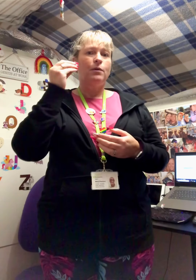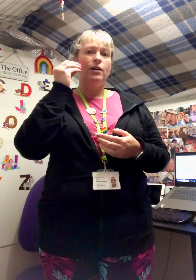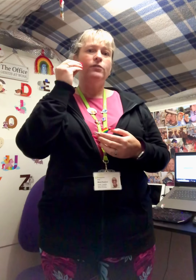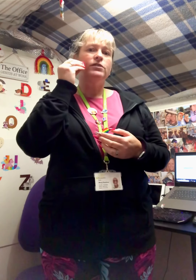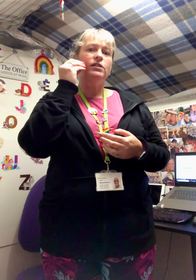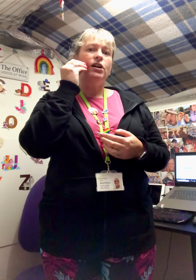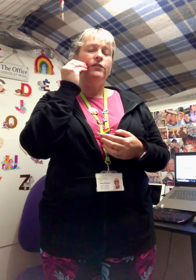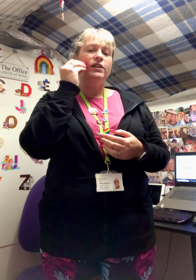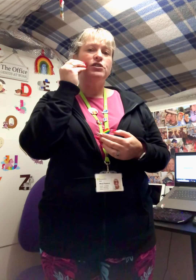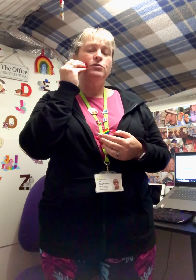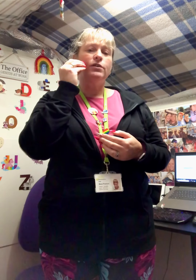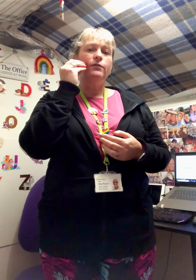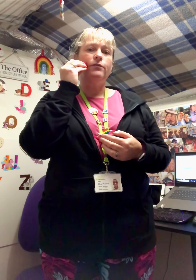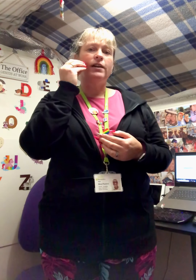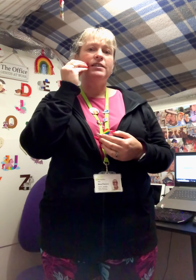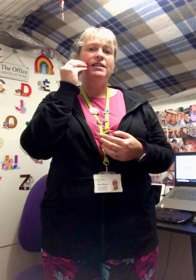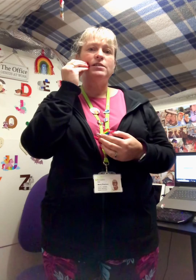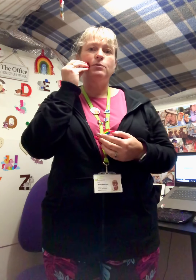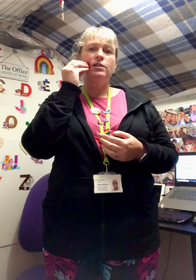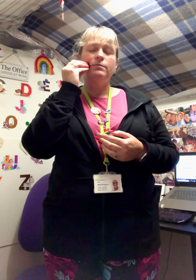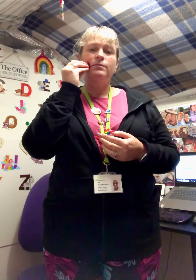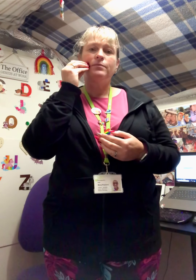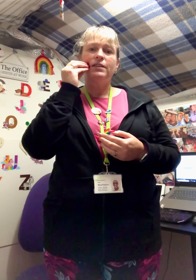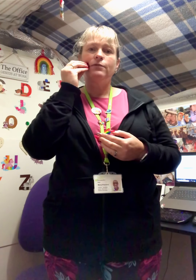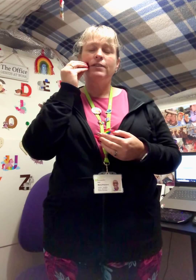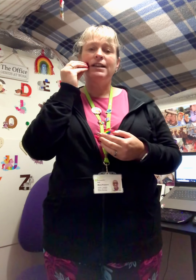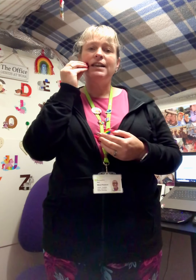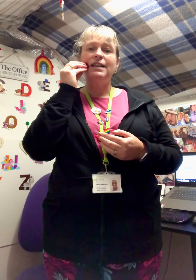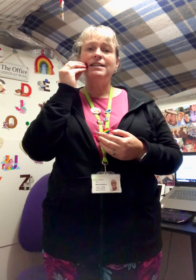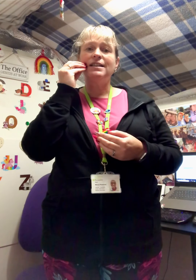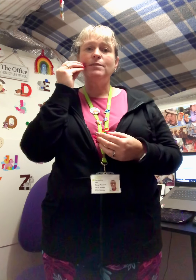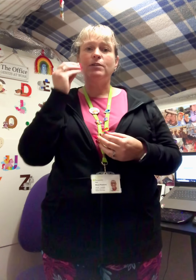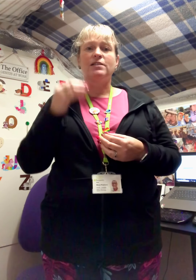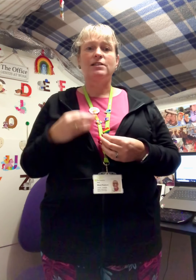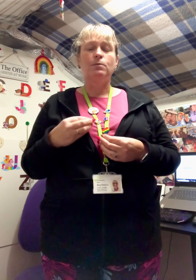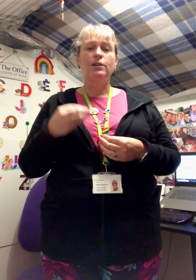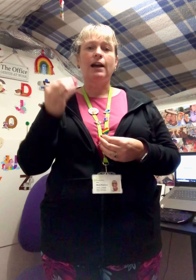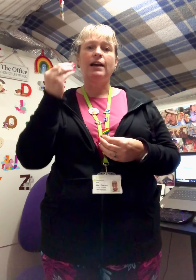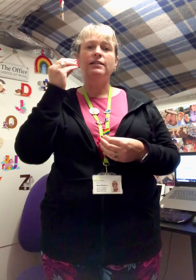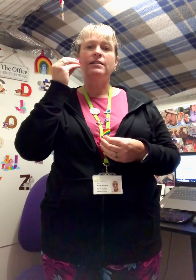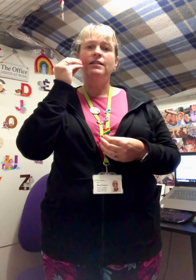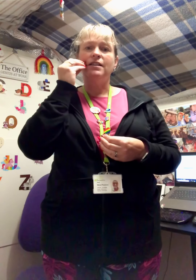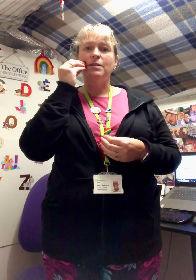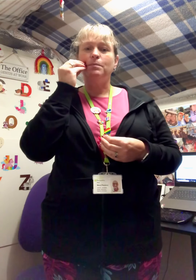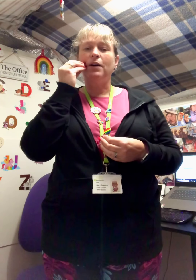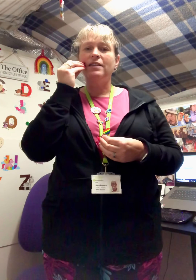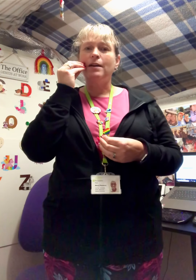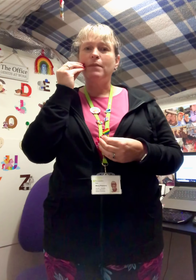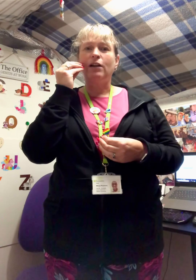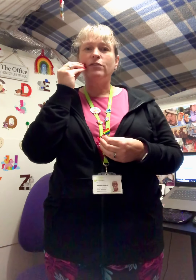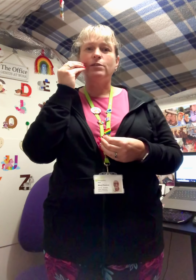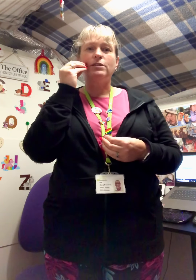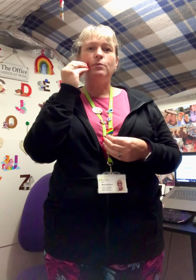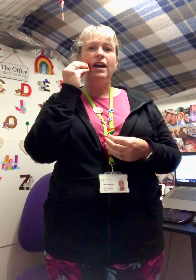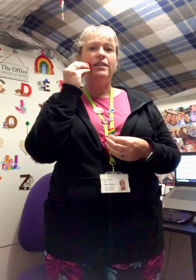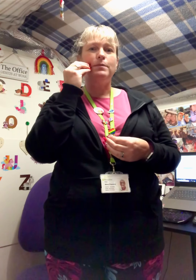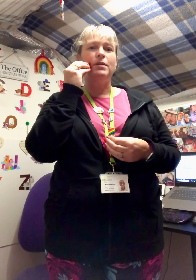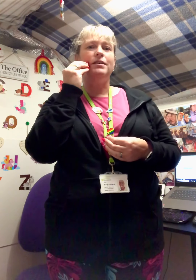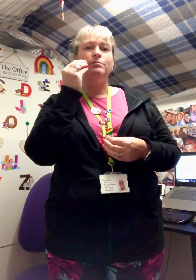often a lot of our children find this one really easy because it's one hand it's by their mouth so it's where they'd be putting